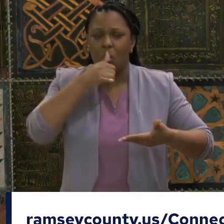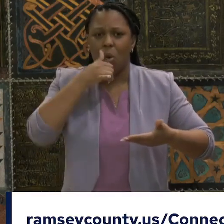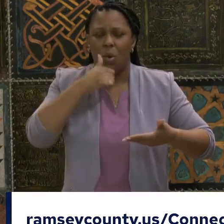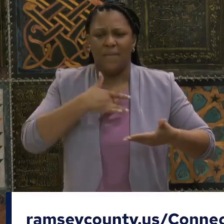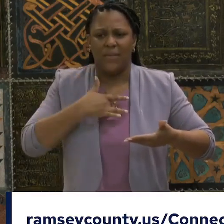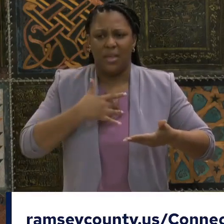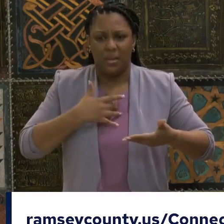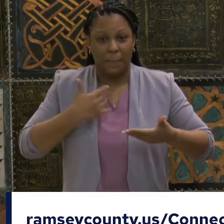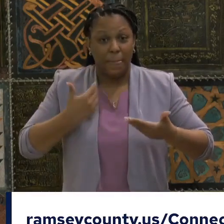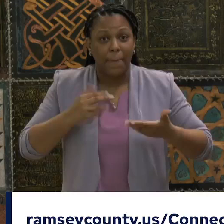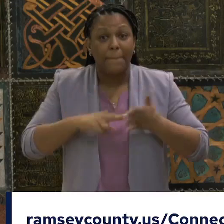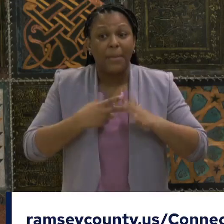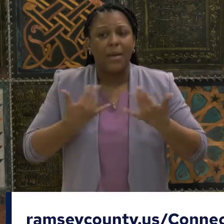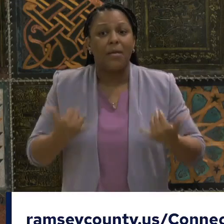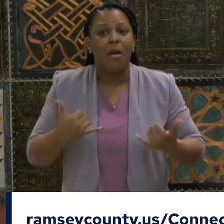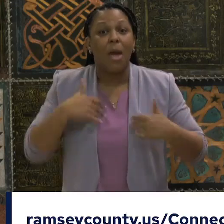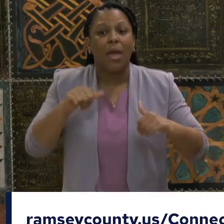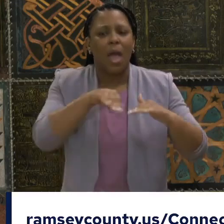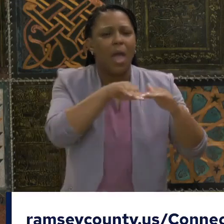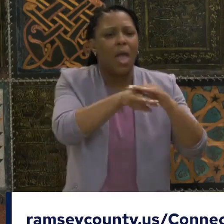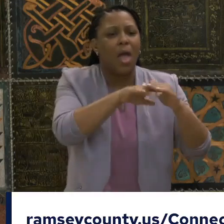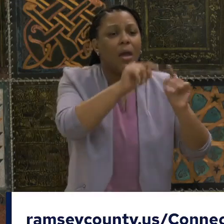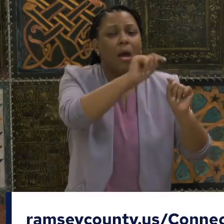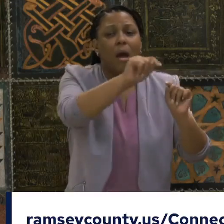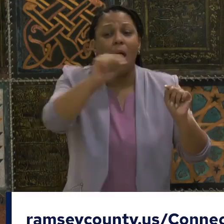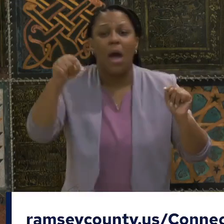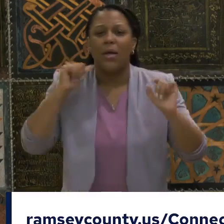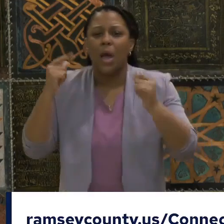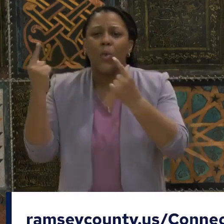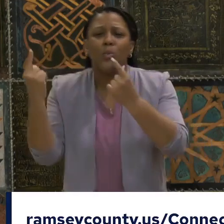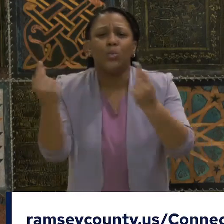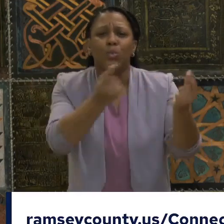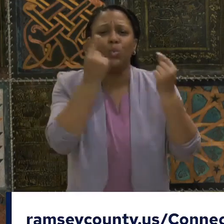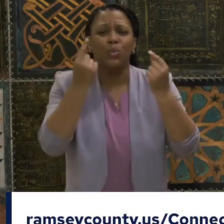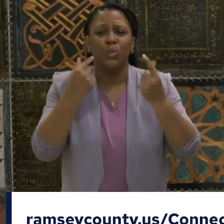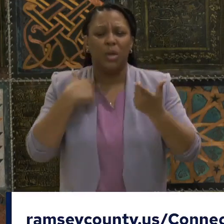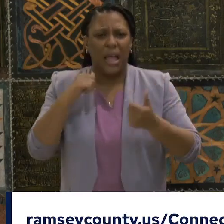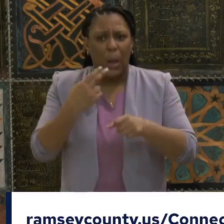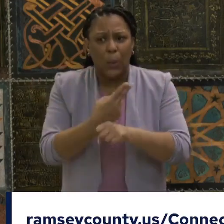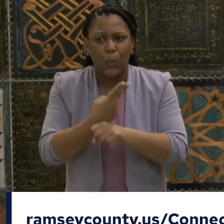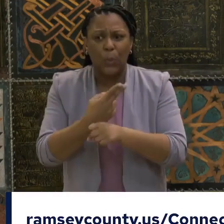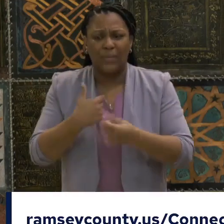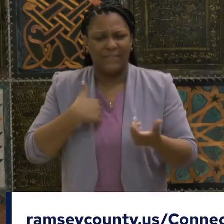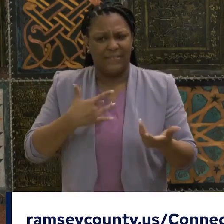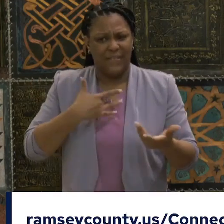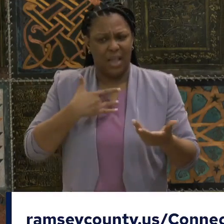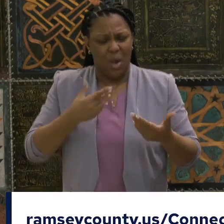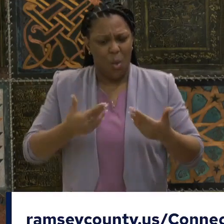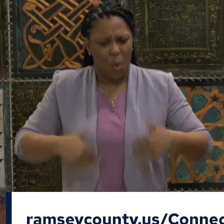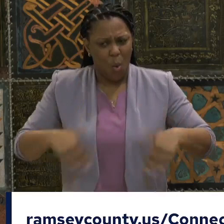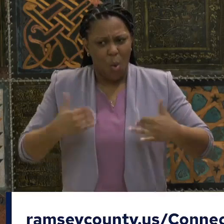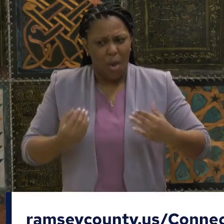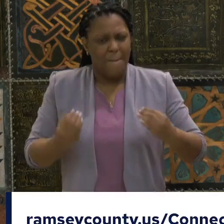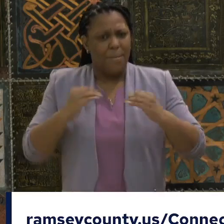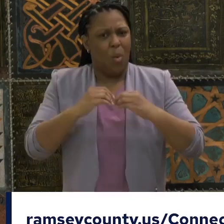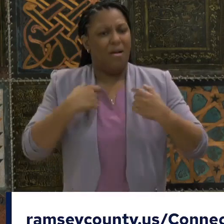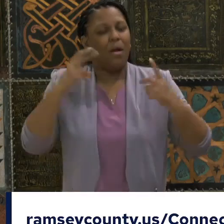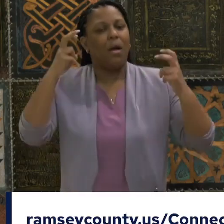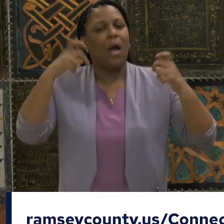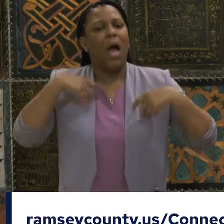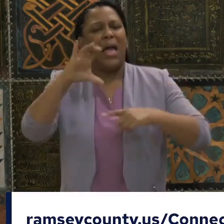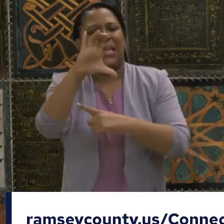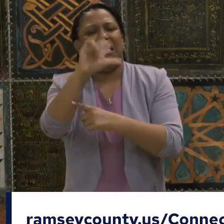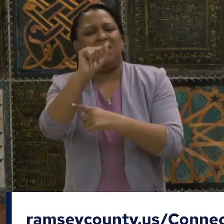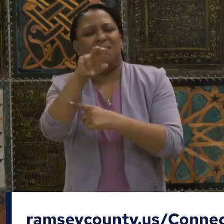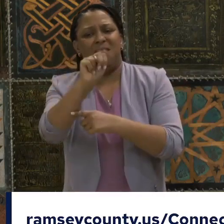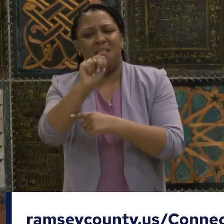feeling of joy, the feeling of more is possible, more people, more families need that. And so that's why this work is, is